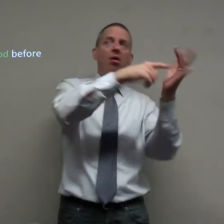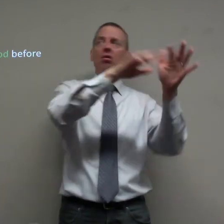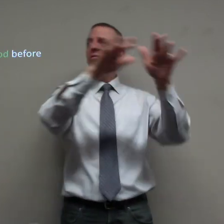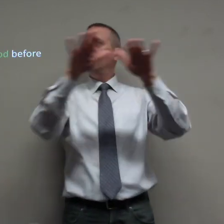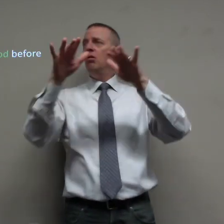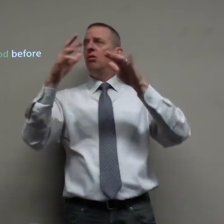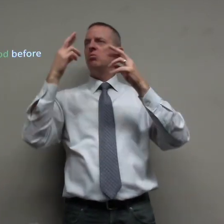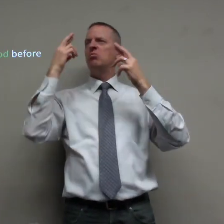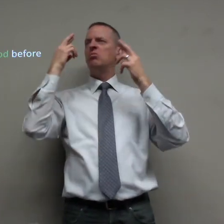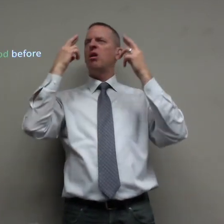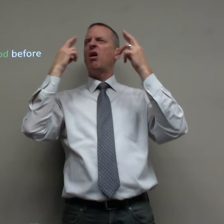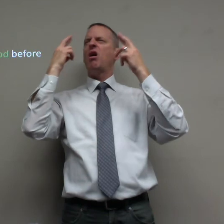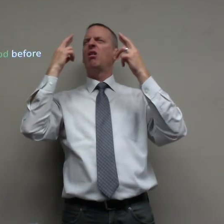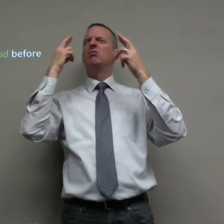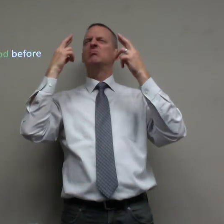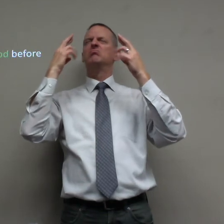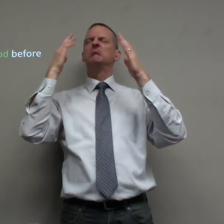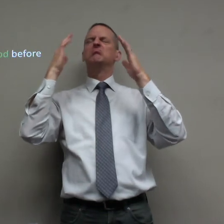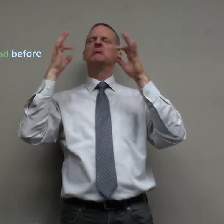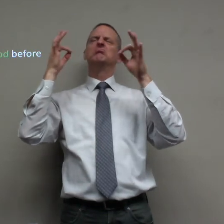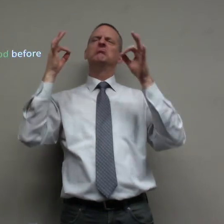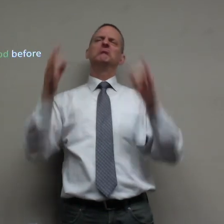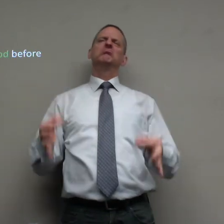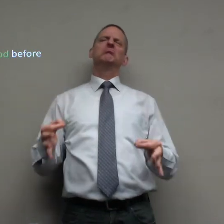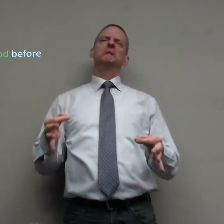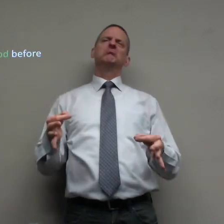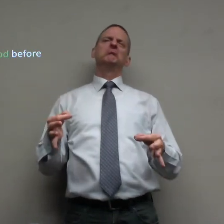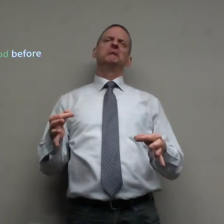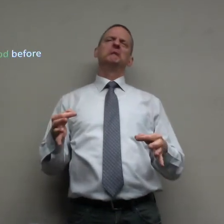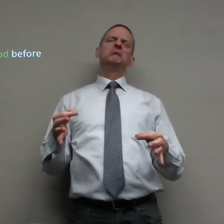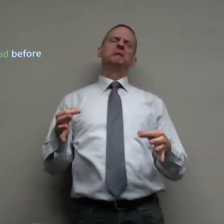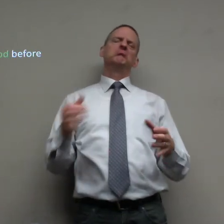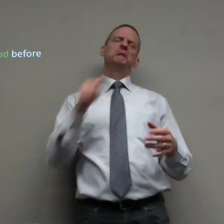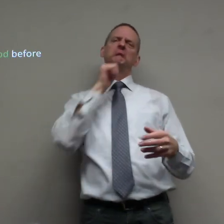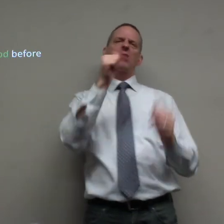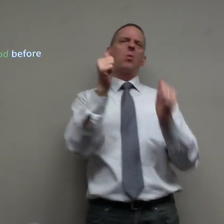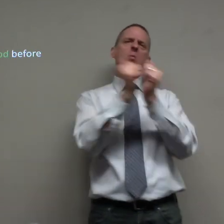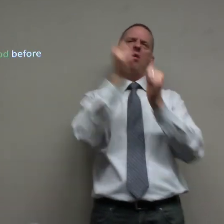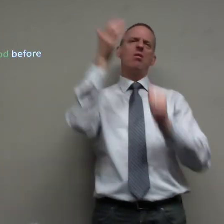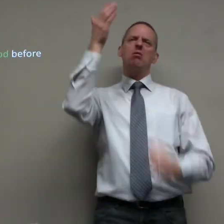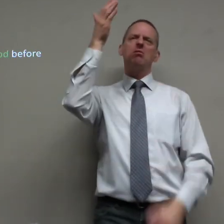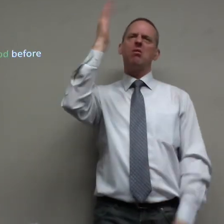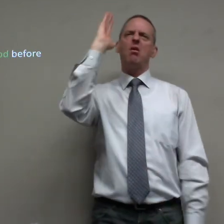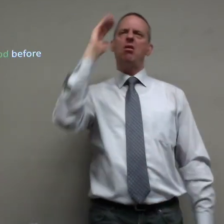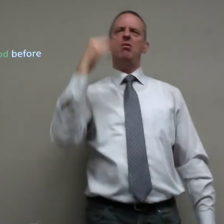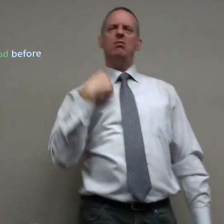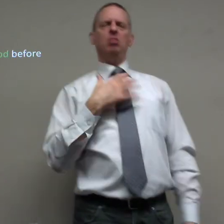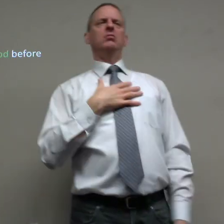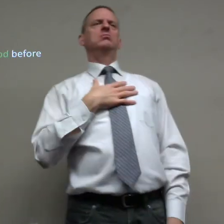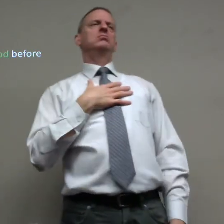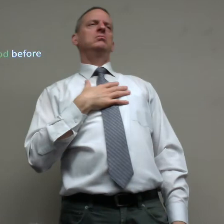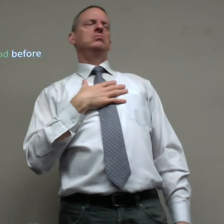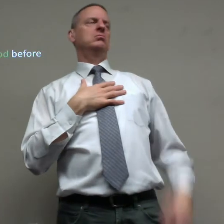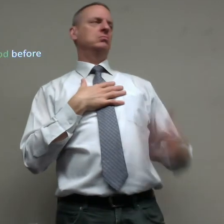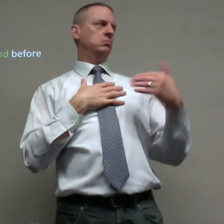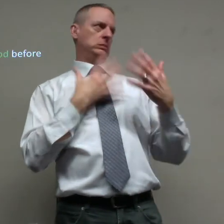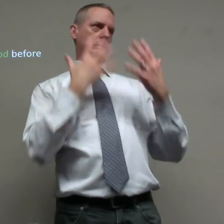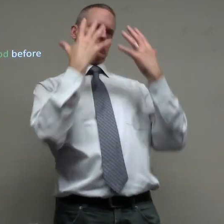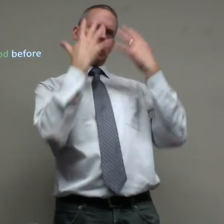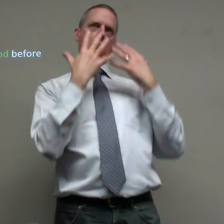he discussed with people he realized he didn't have to be a part of it it's not with God it's shocking